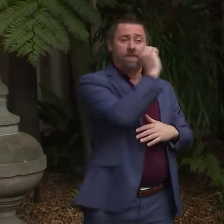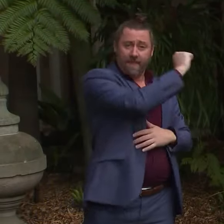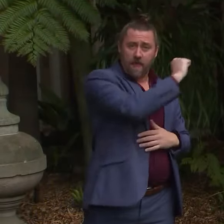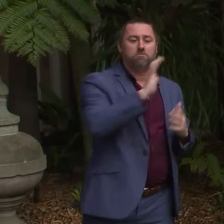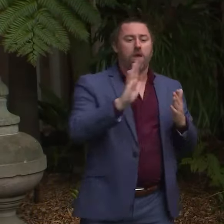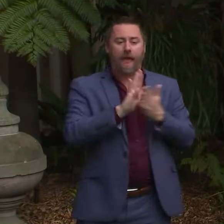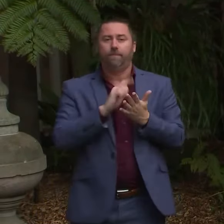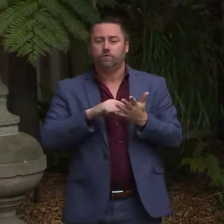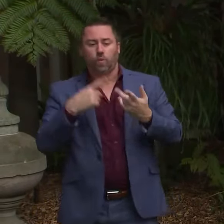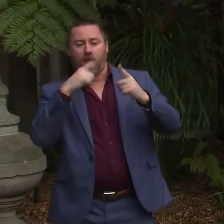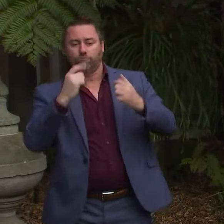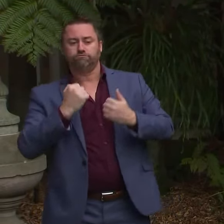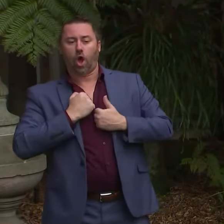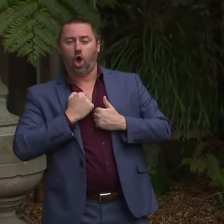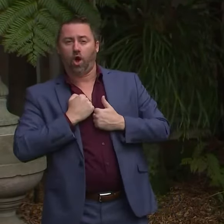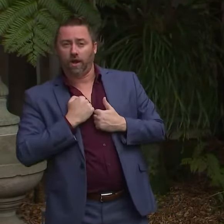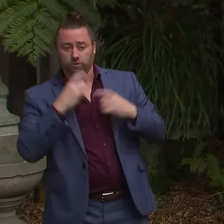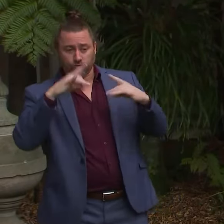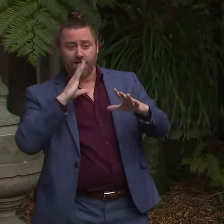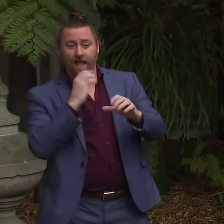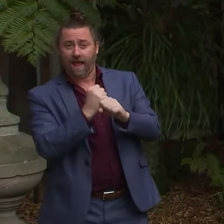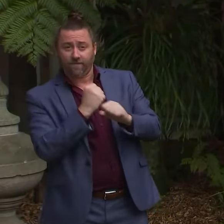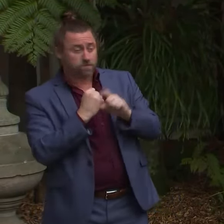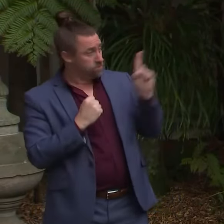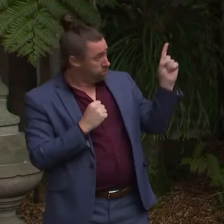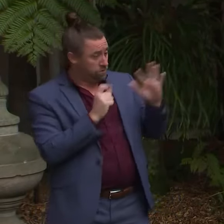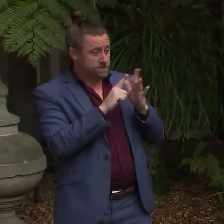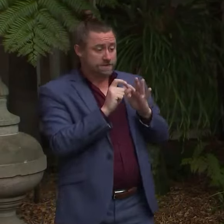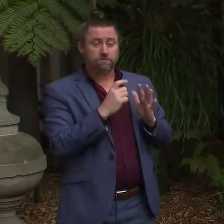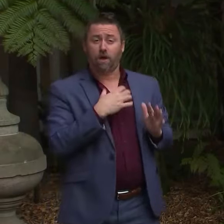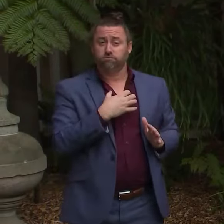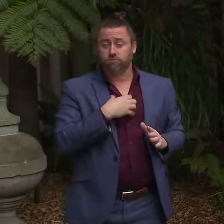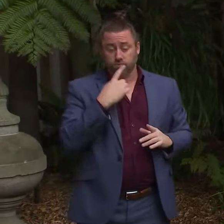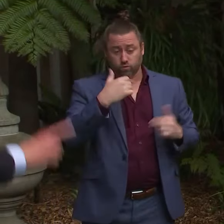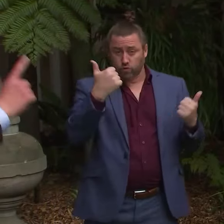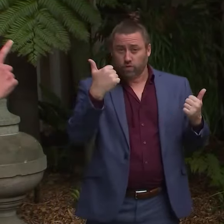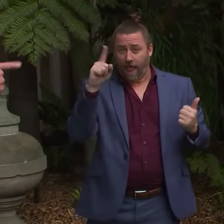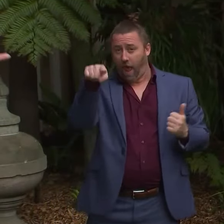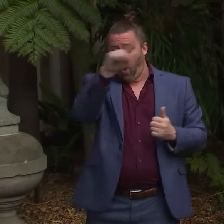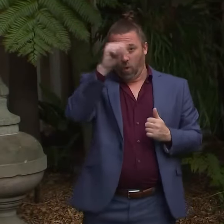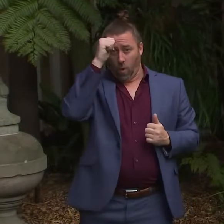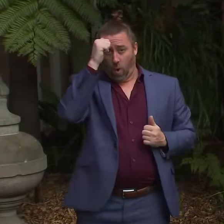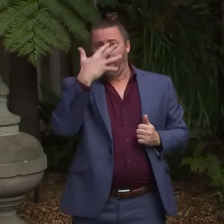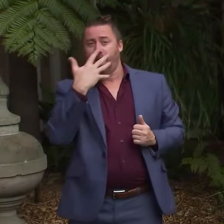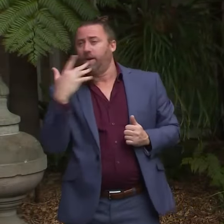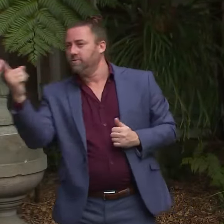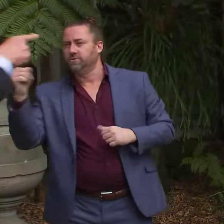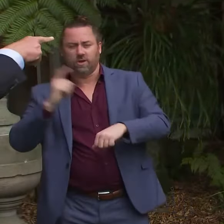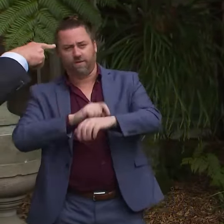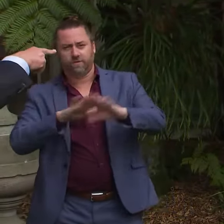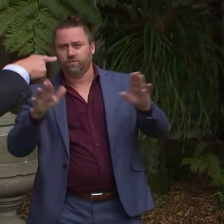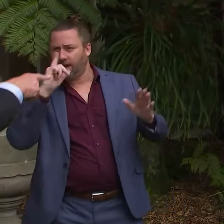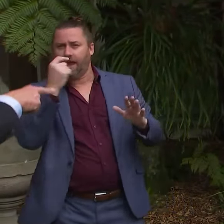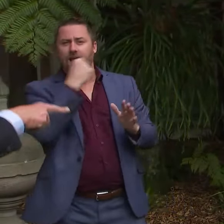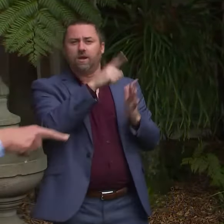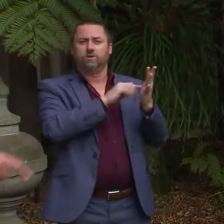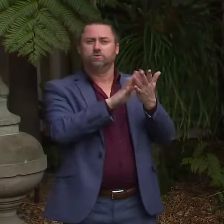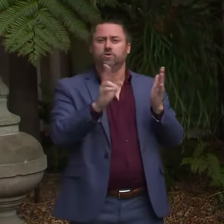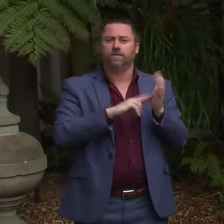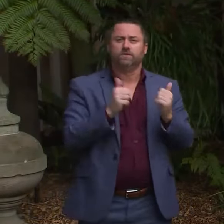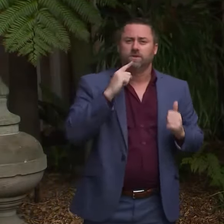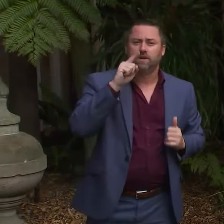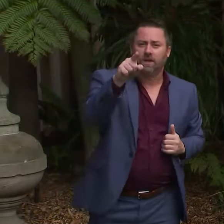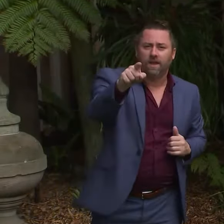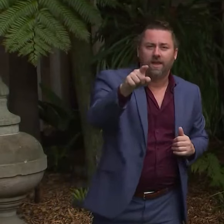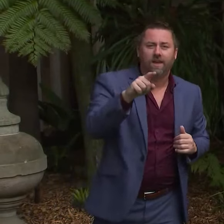consider releasing the figures if the Commonwealth did, and that's what's happened, and I, I welcome that we put these figures out. Can I John a person before we go?